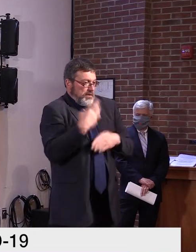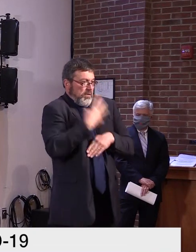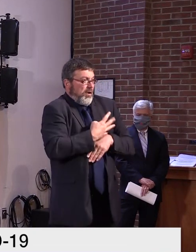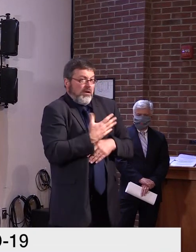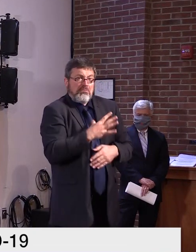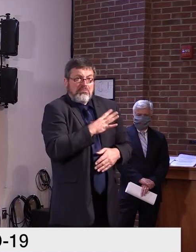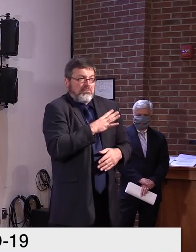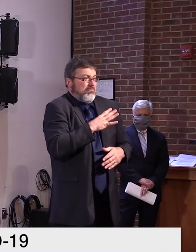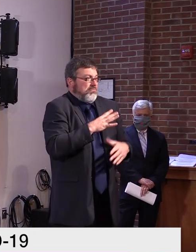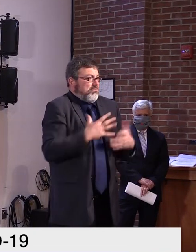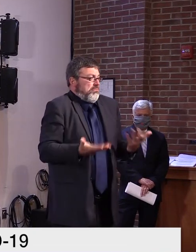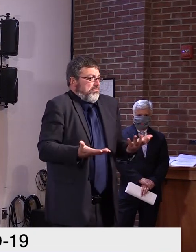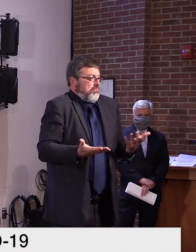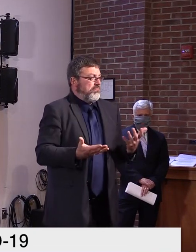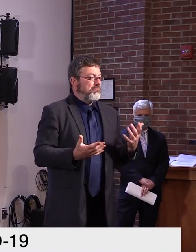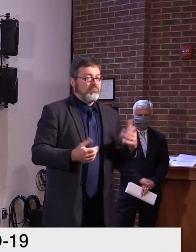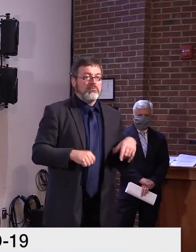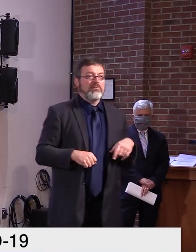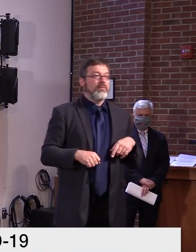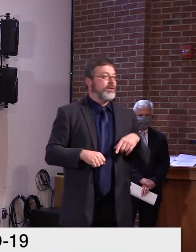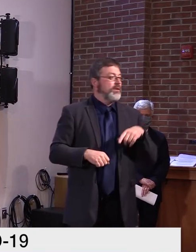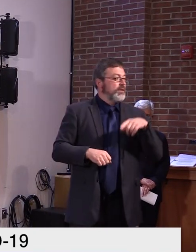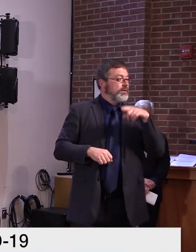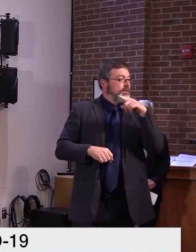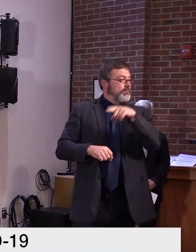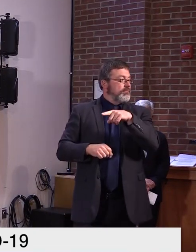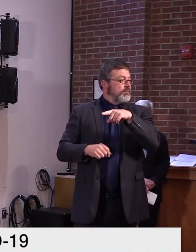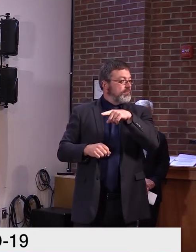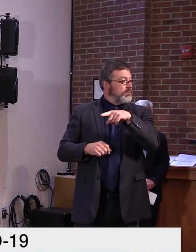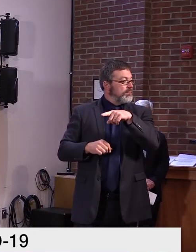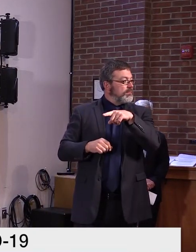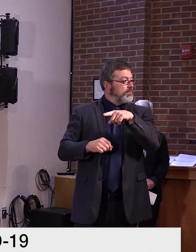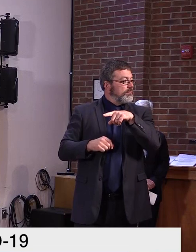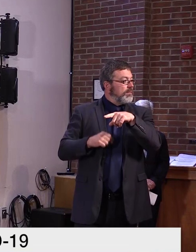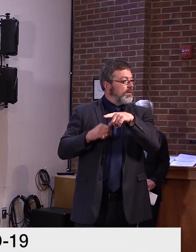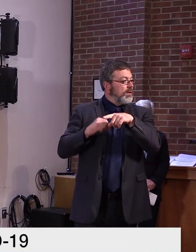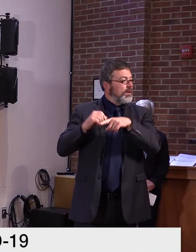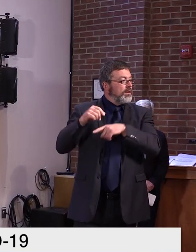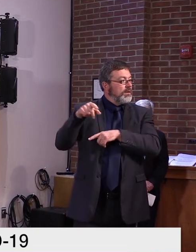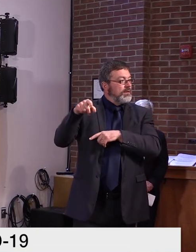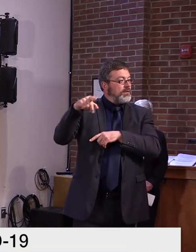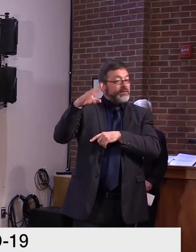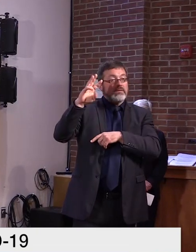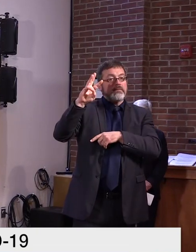All right. I believe we have Stuart Ledbetter, WPTZ, on the phone.